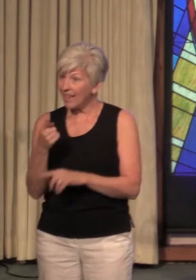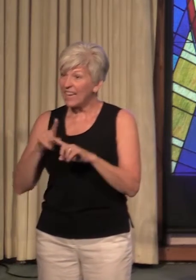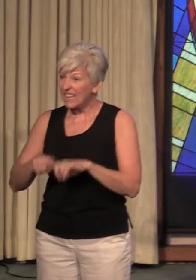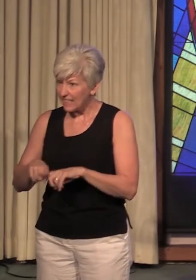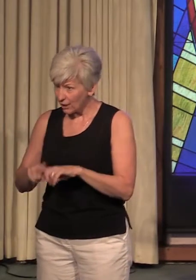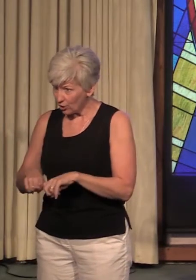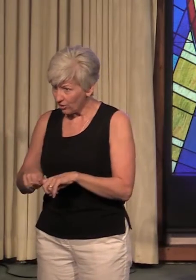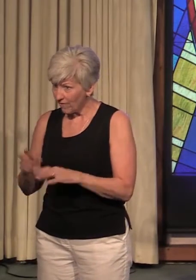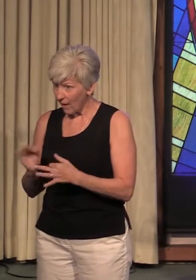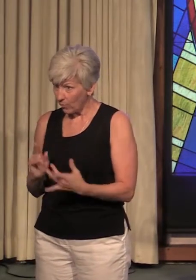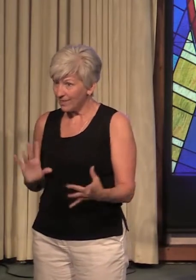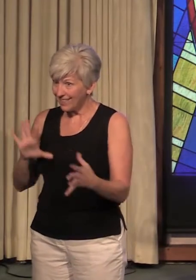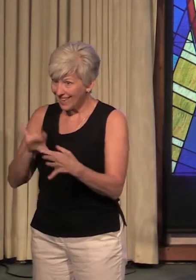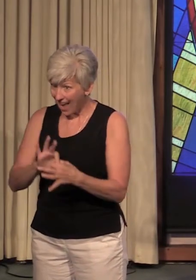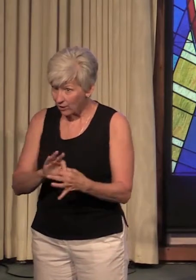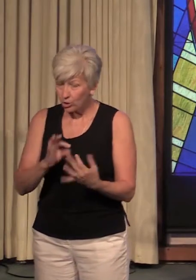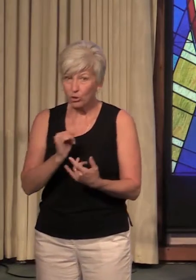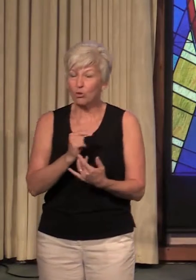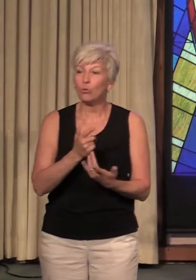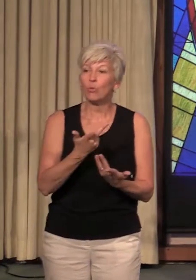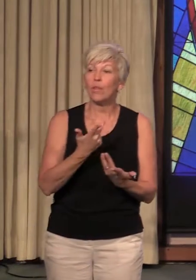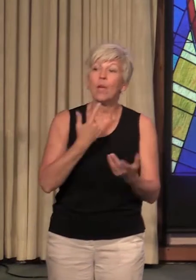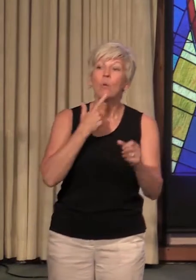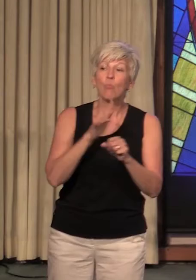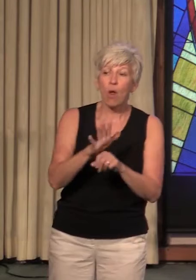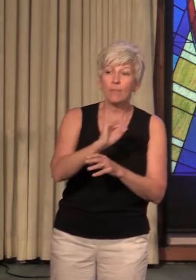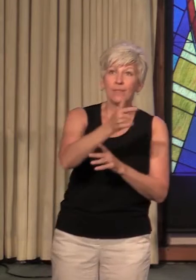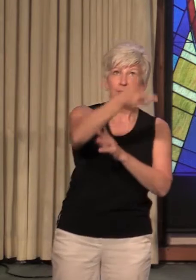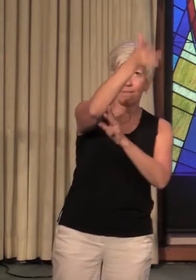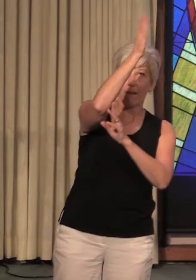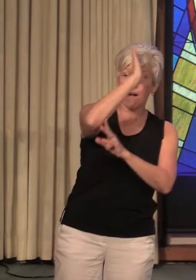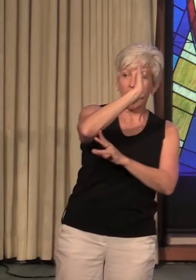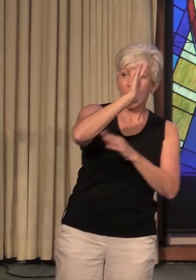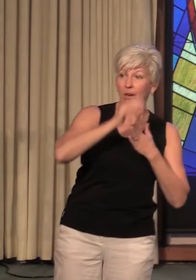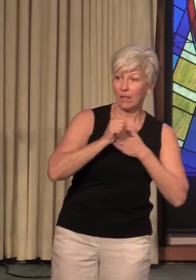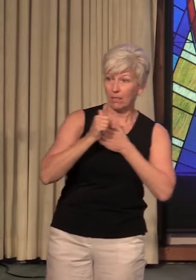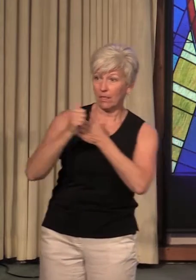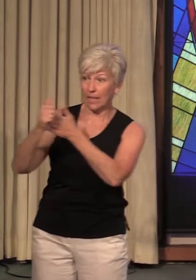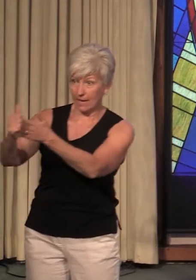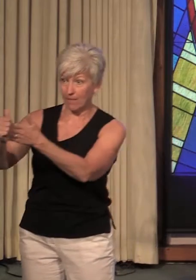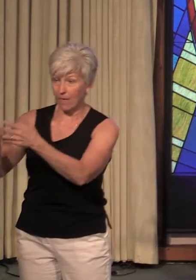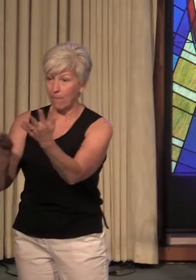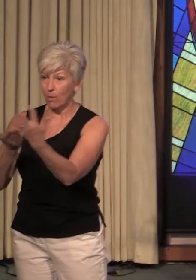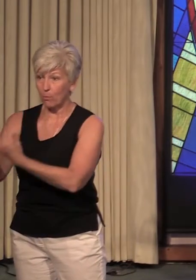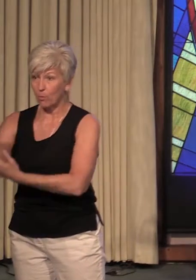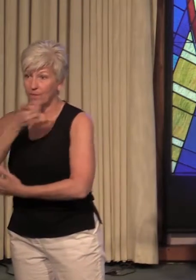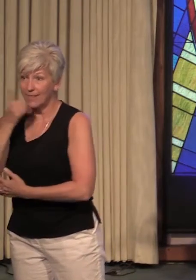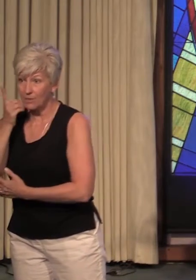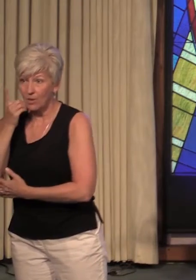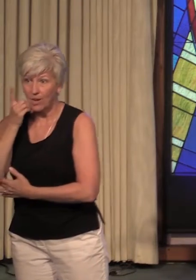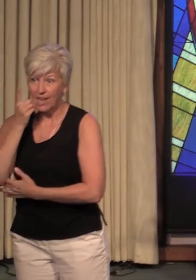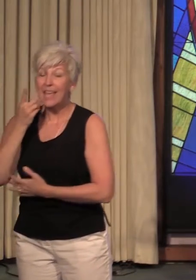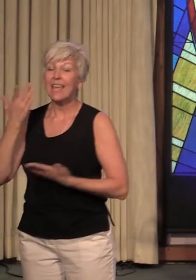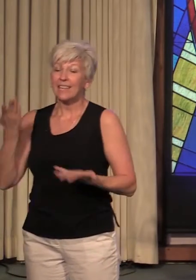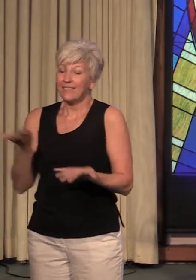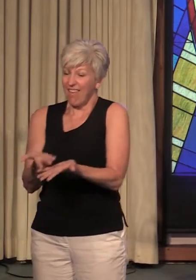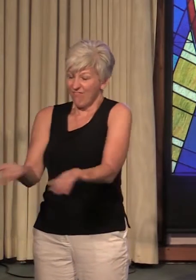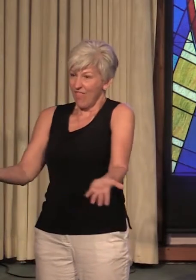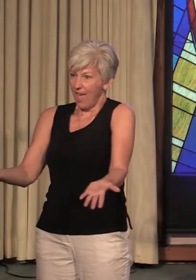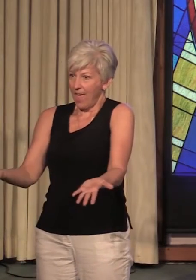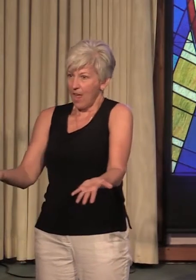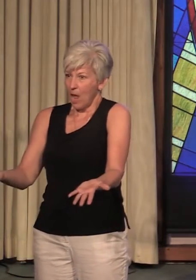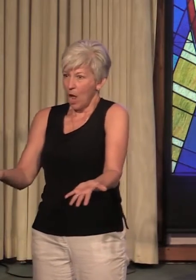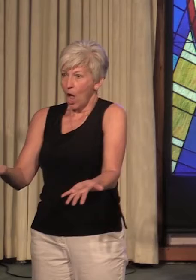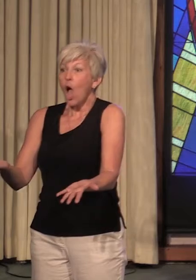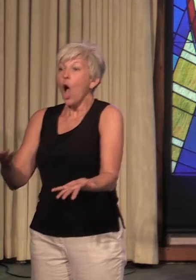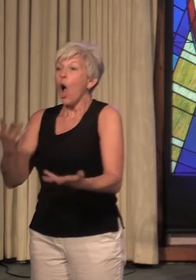the promise of God leading people through the desert was that they obey the Lord. Now,